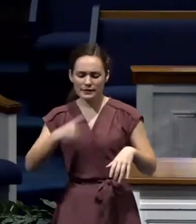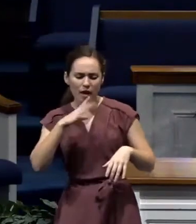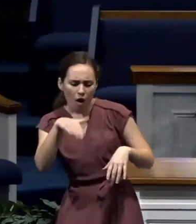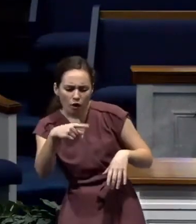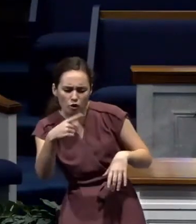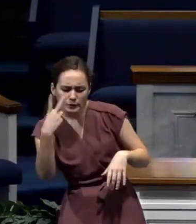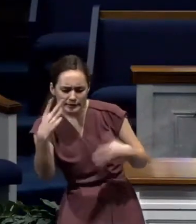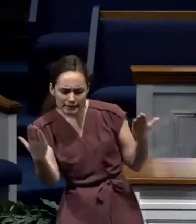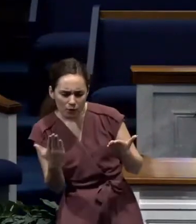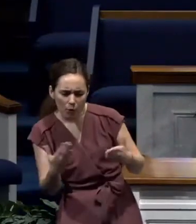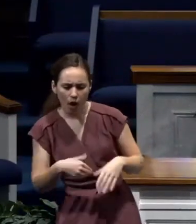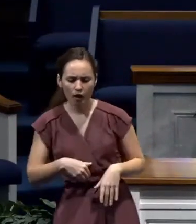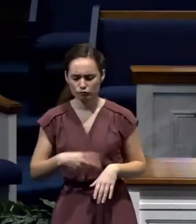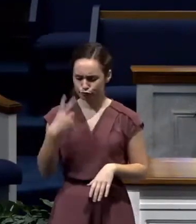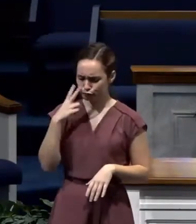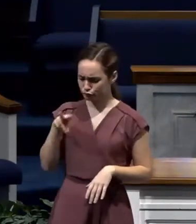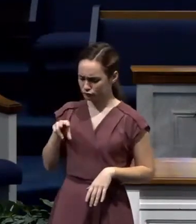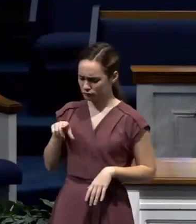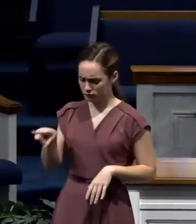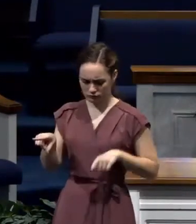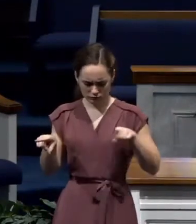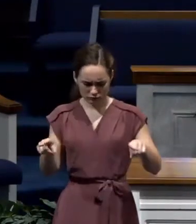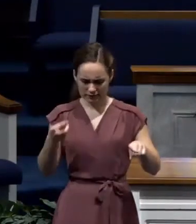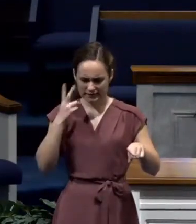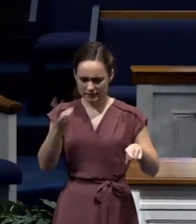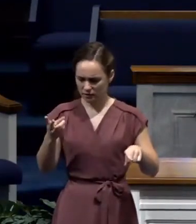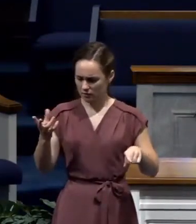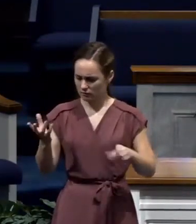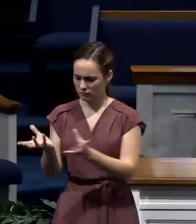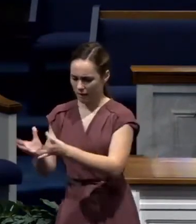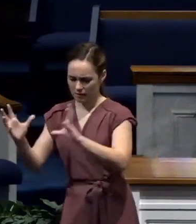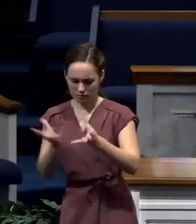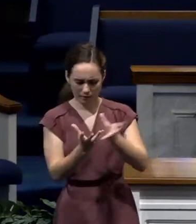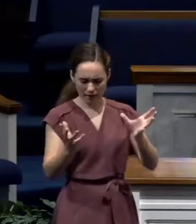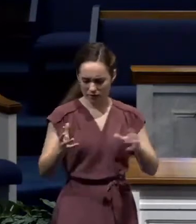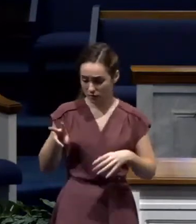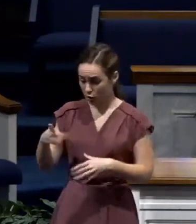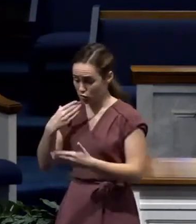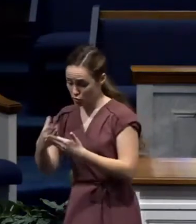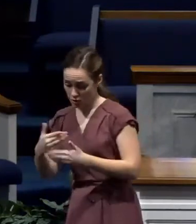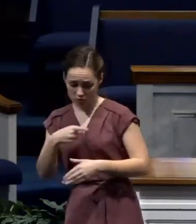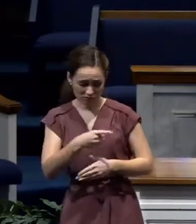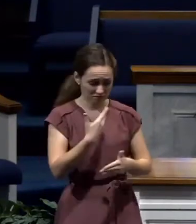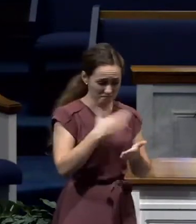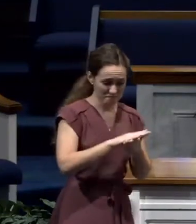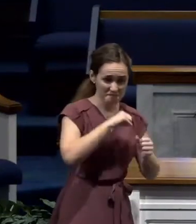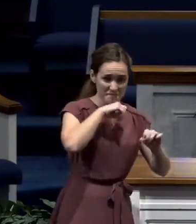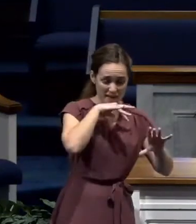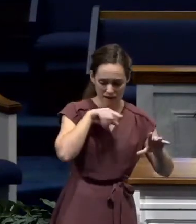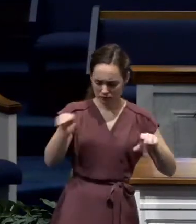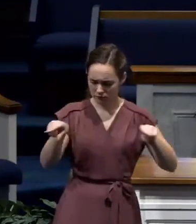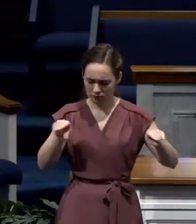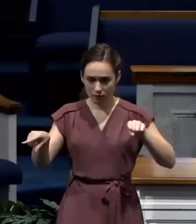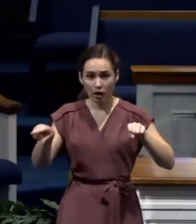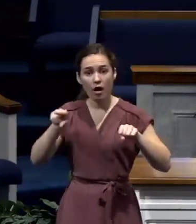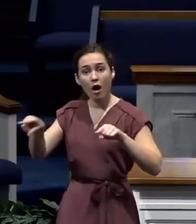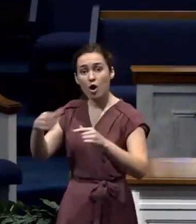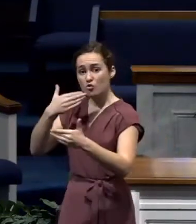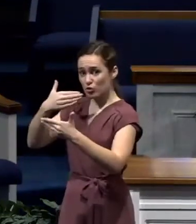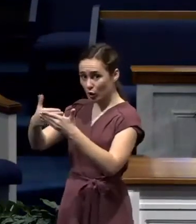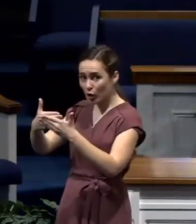very good. And I see a basket of figs that are very bad. And God said, that's right, Jeremiah. And the good figs represent